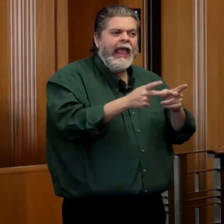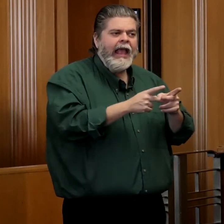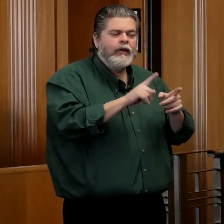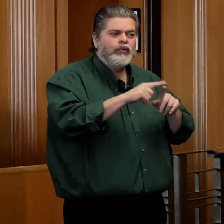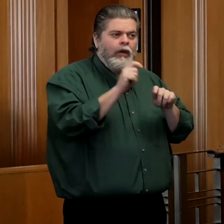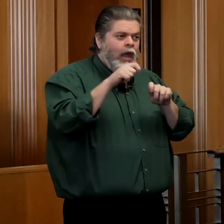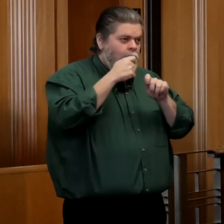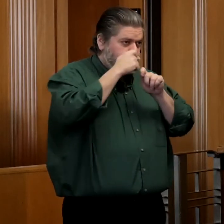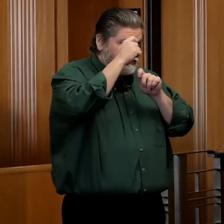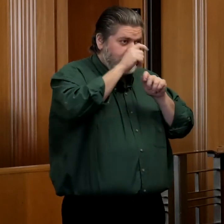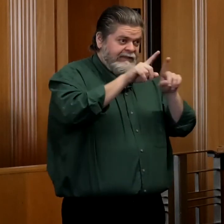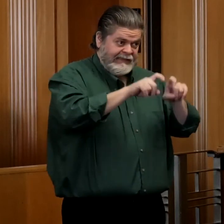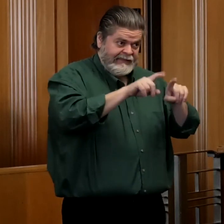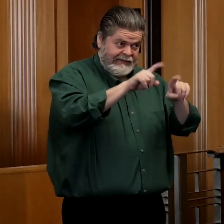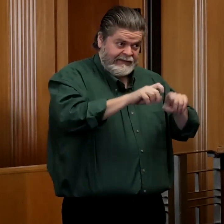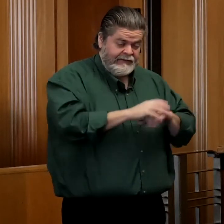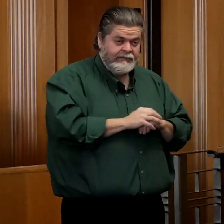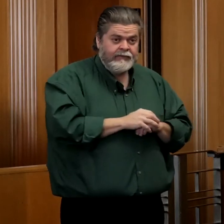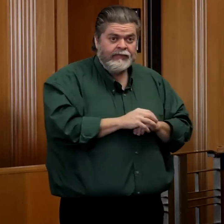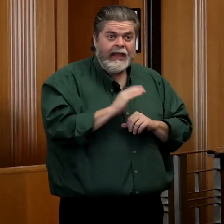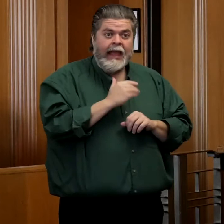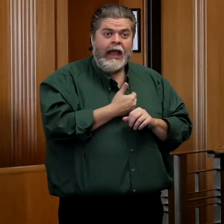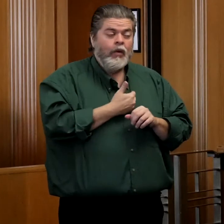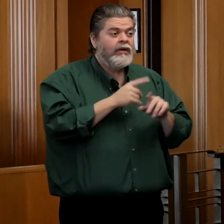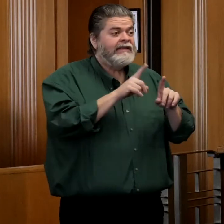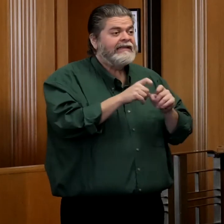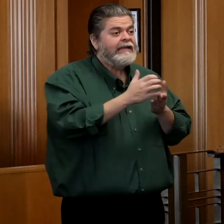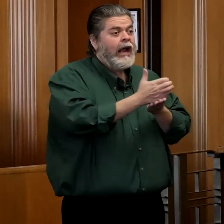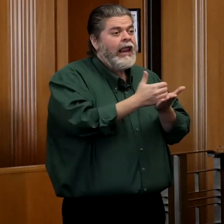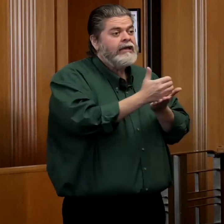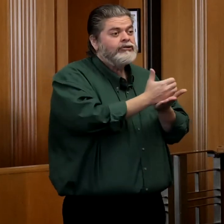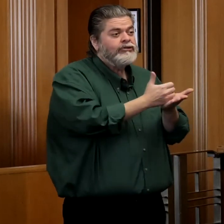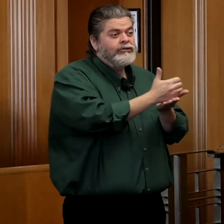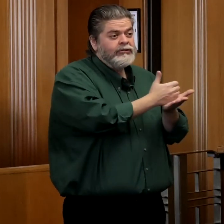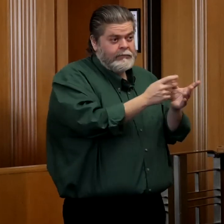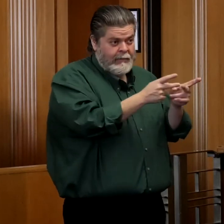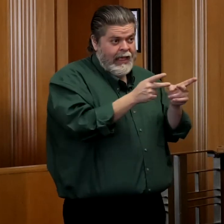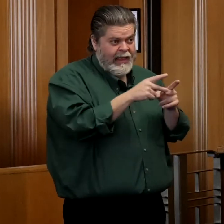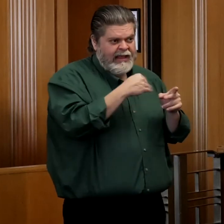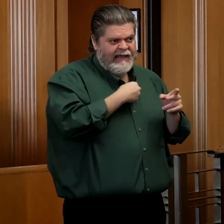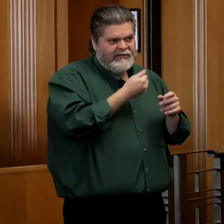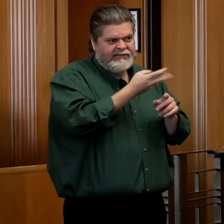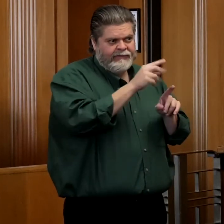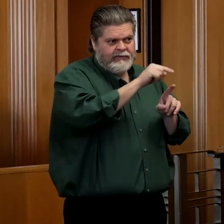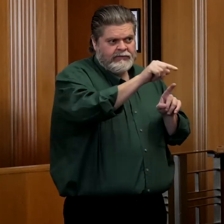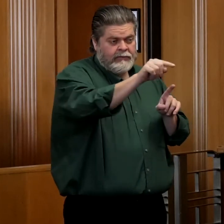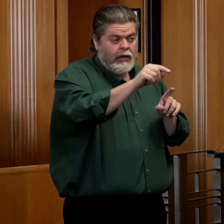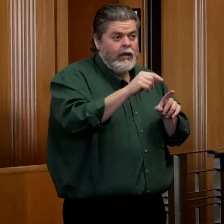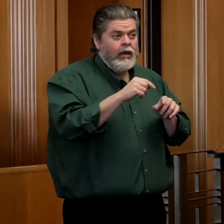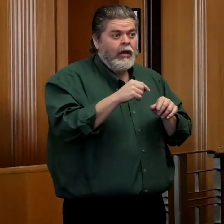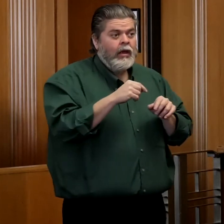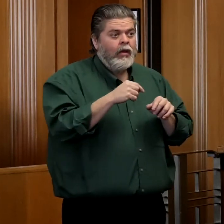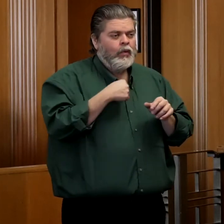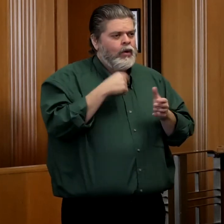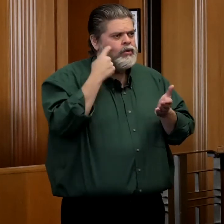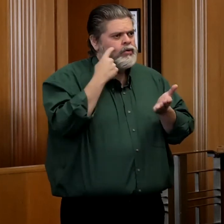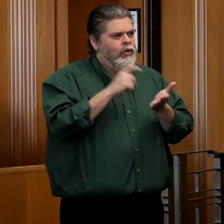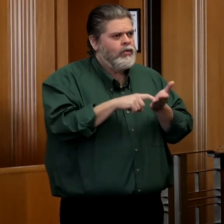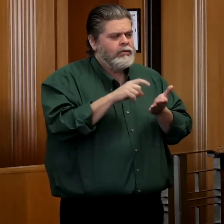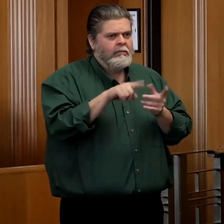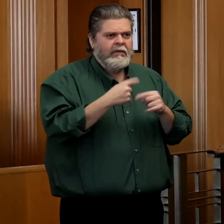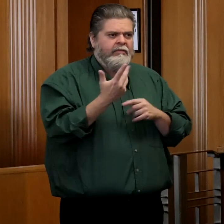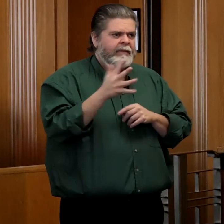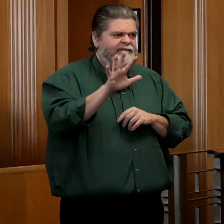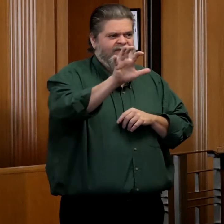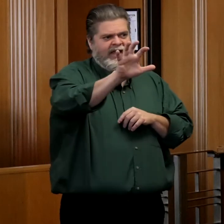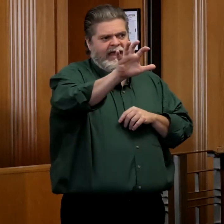a test. You know, our sample collection site, for a while, was seeing north of 500